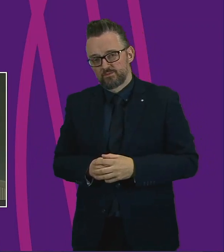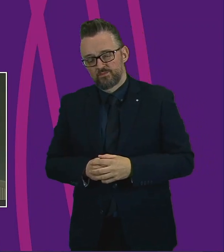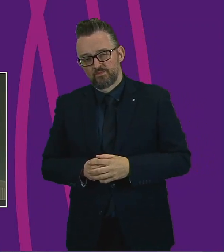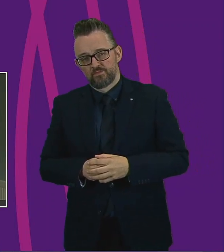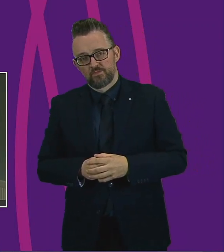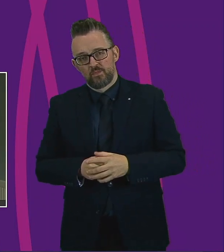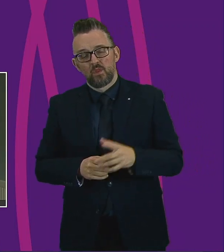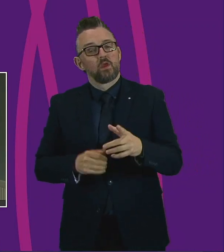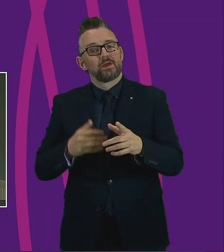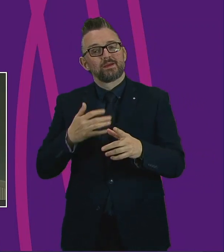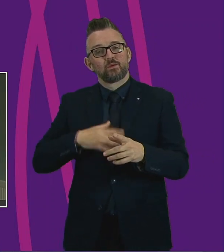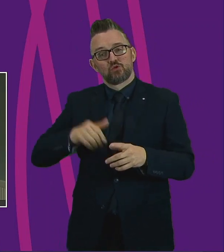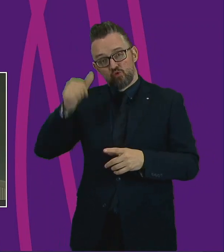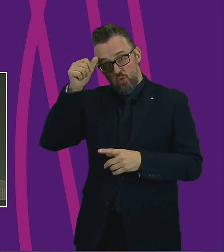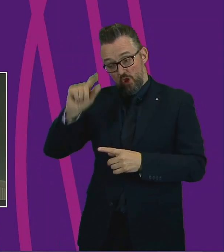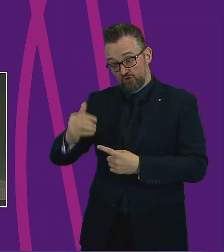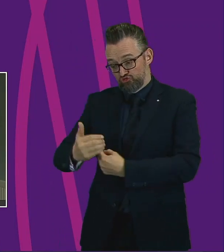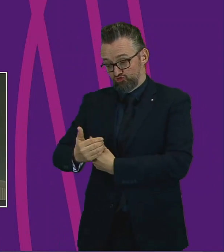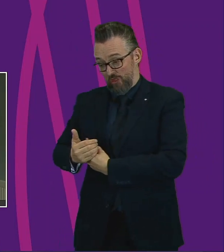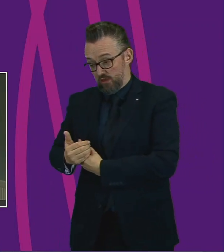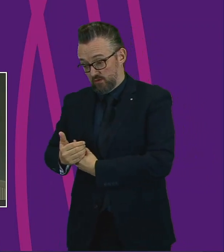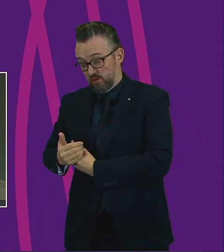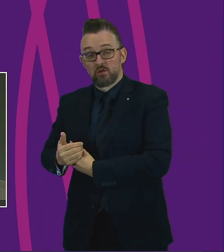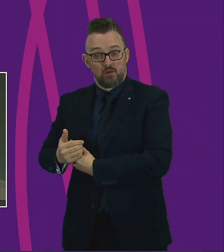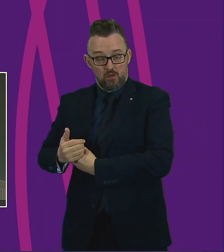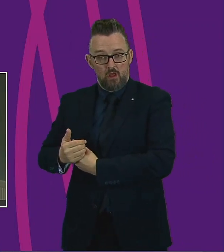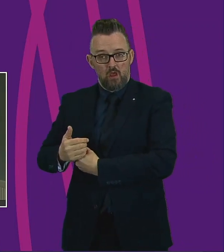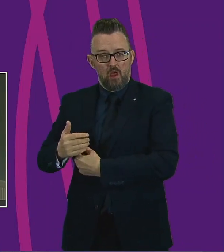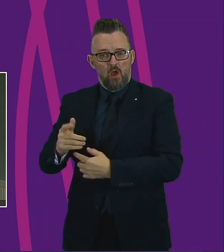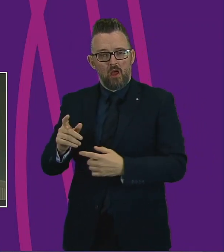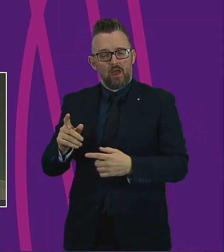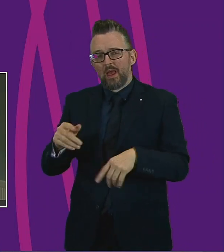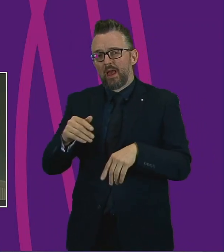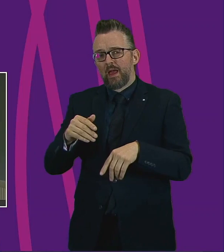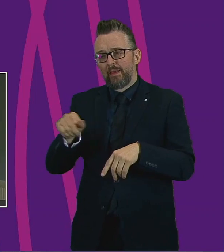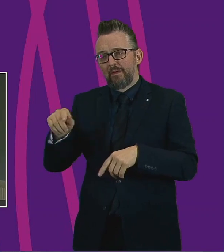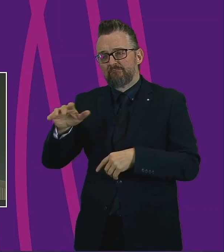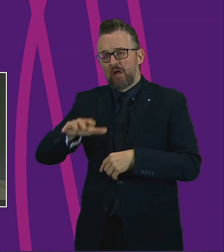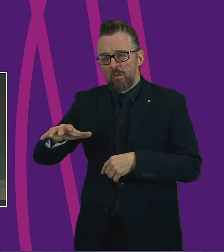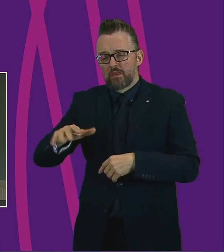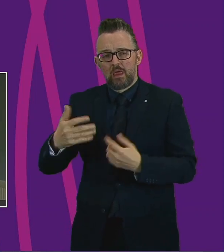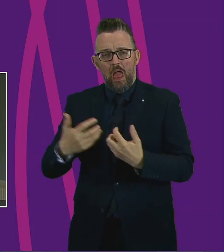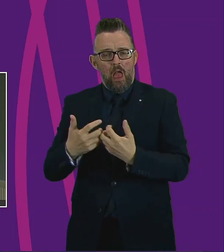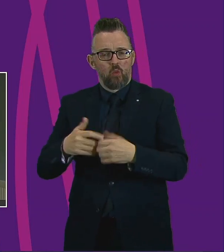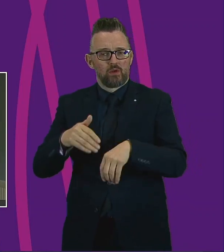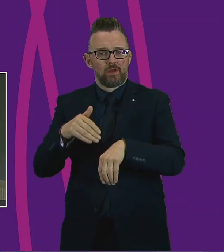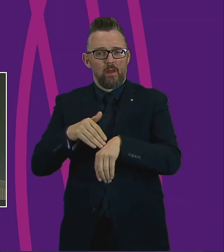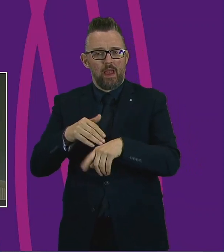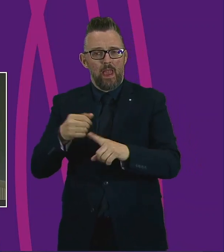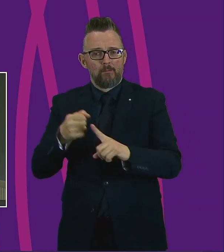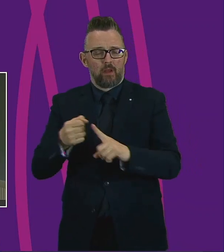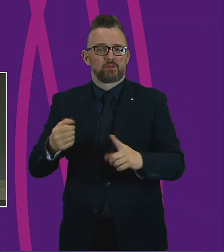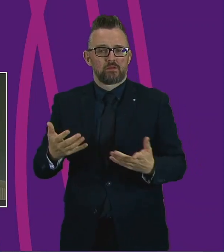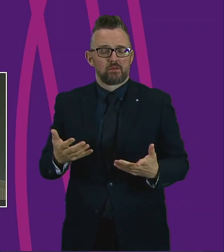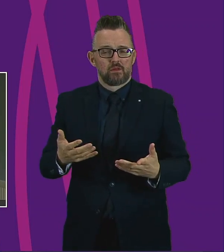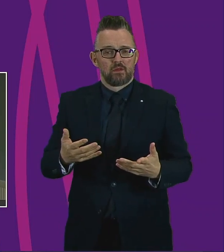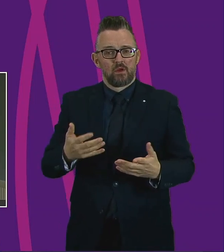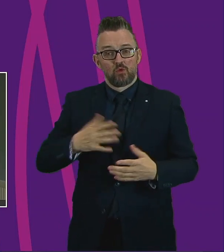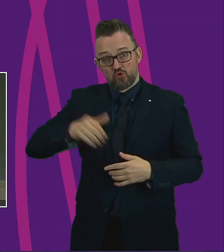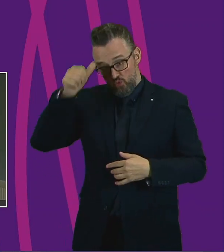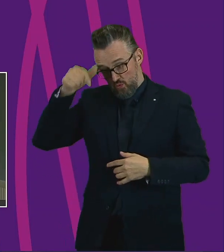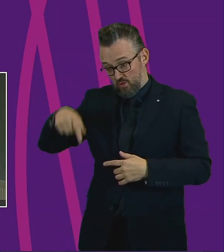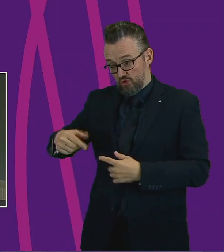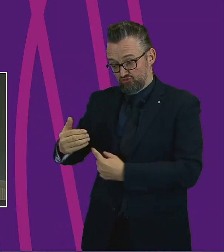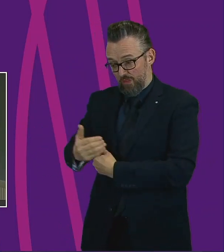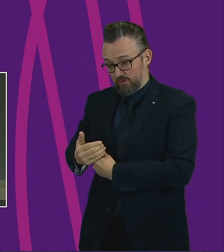the impact shielding is having on many families and many individuals and to see whether we are moving quick enough